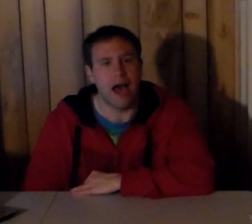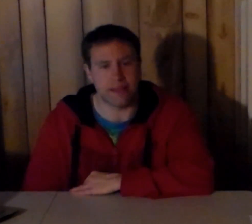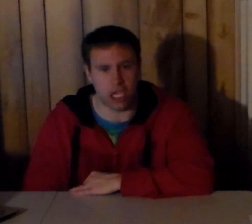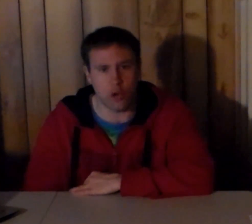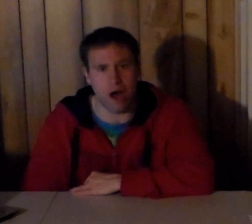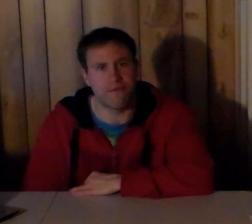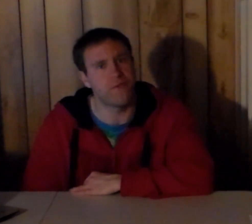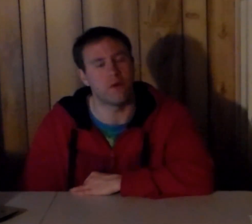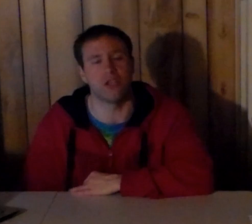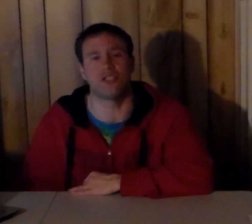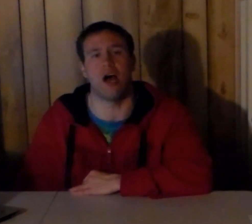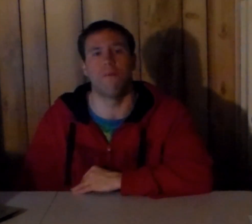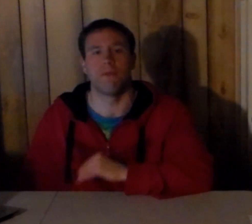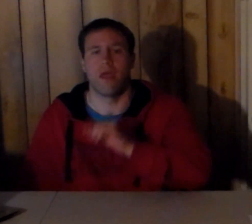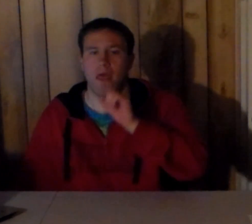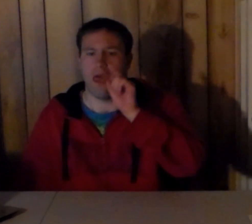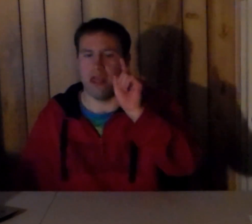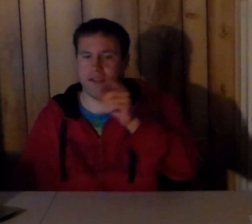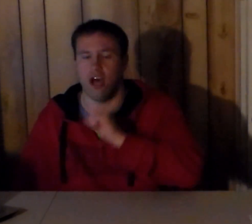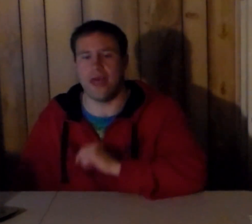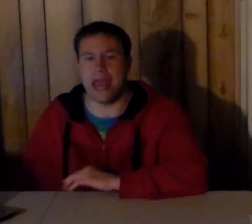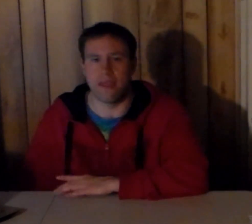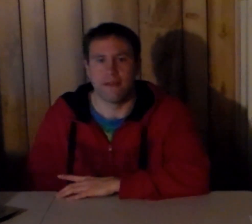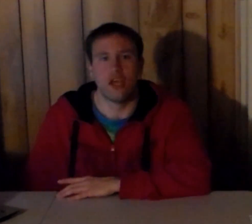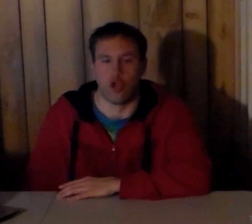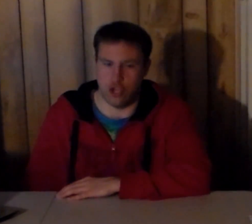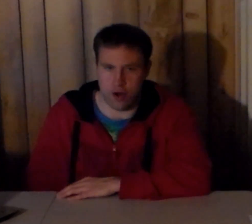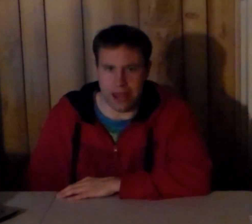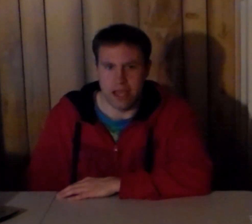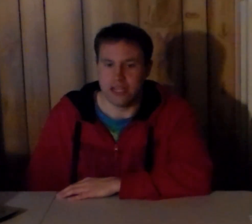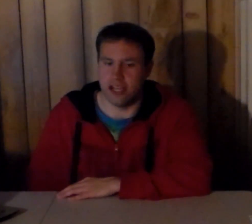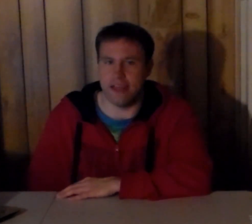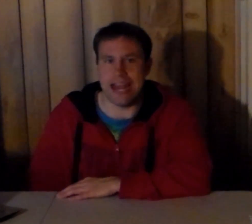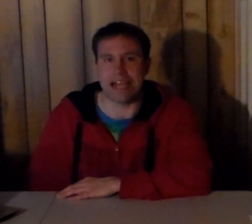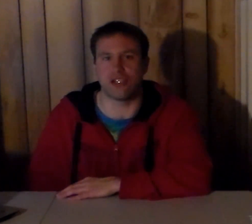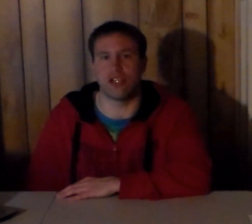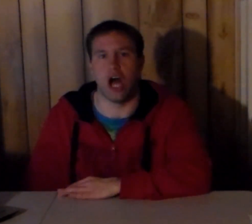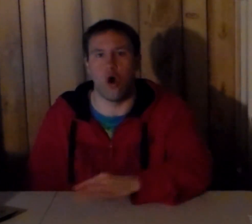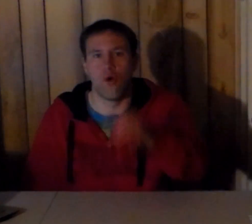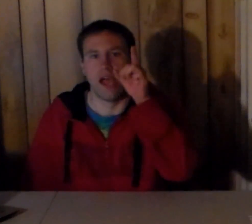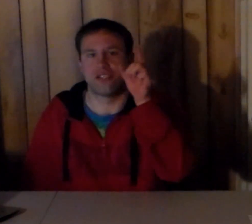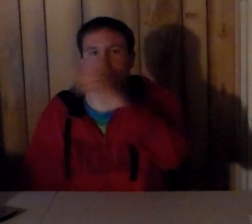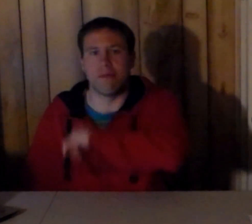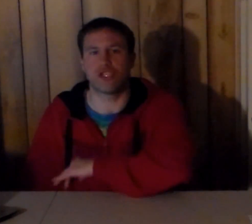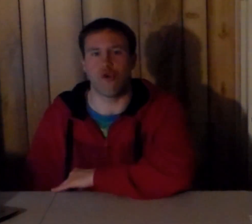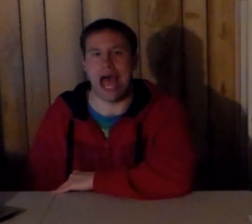i thank you all for viewing the show until then tune in to the next show subscribe